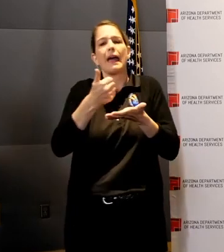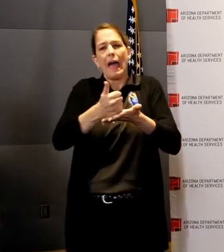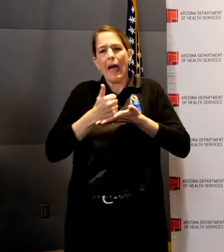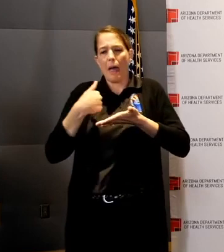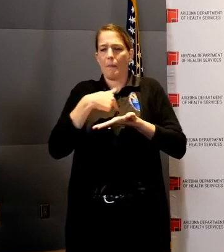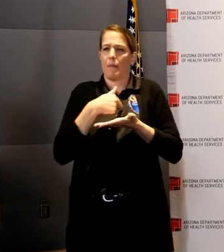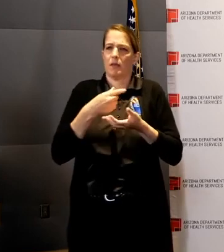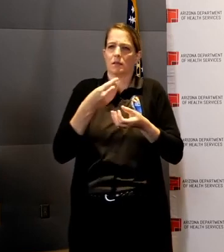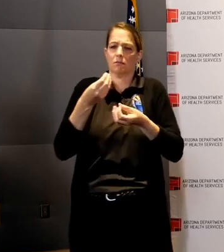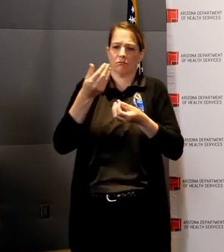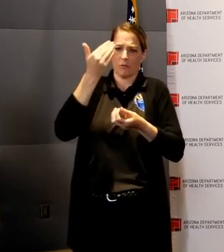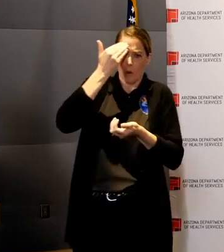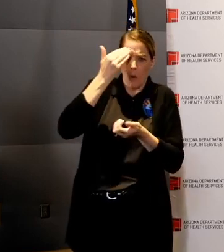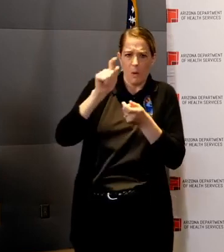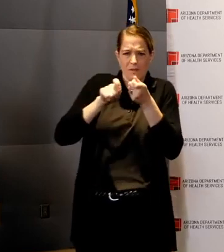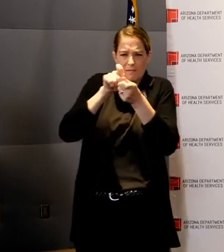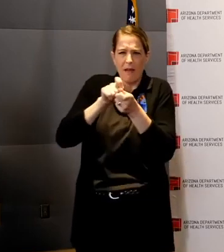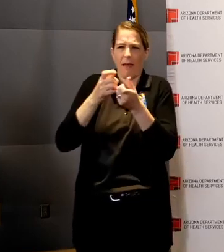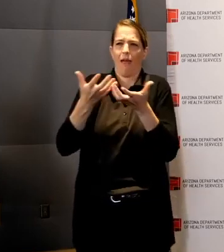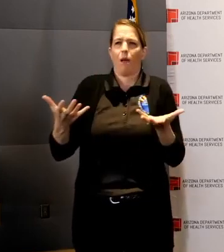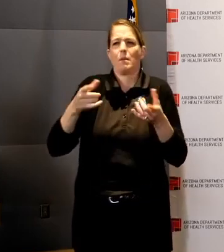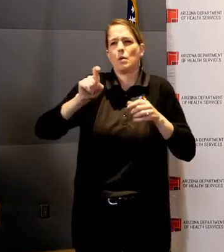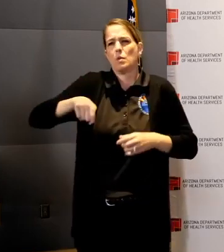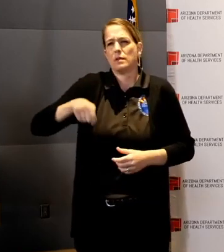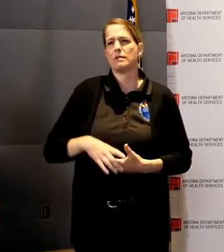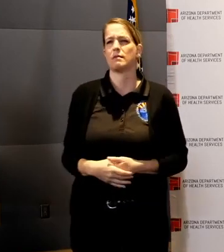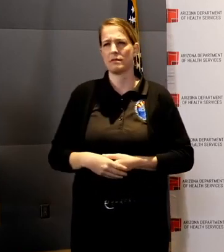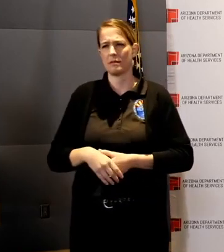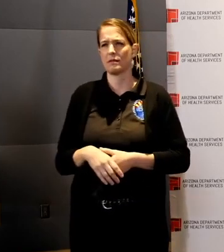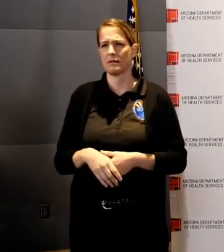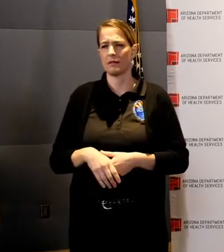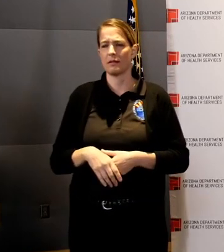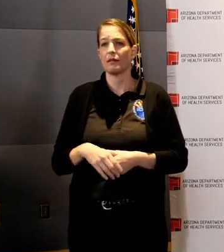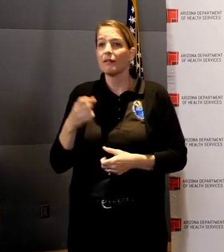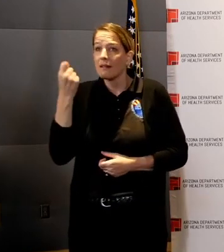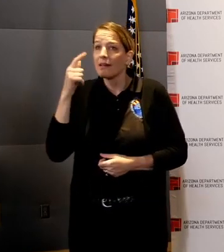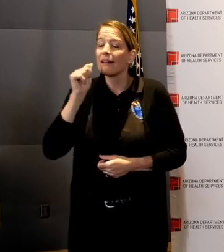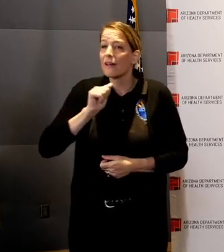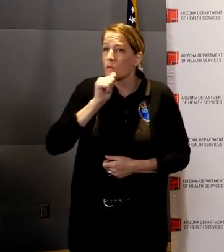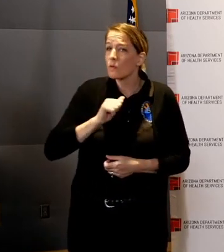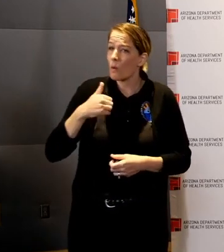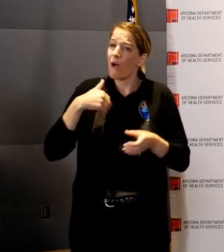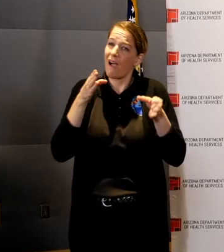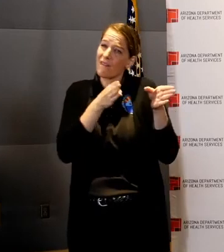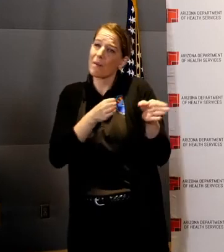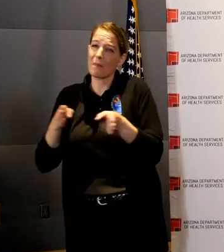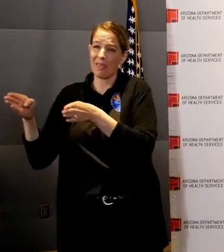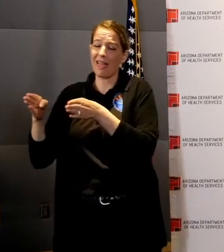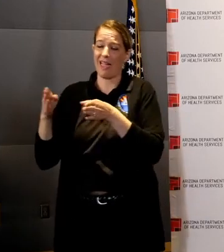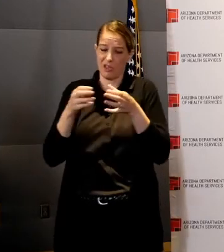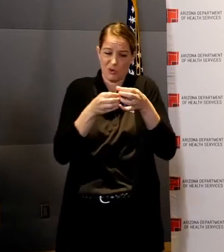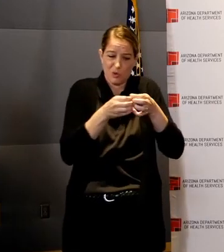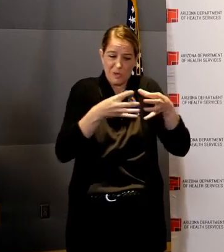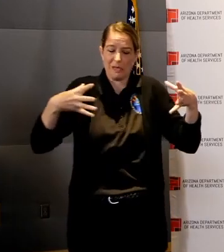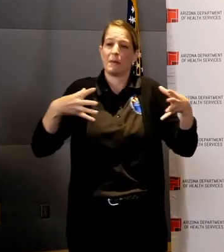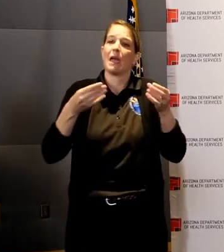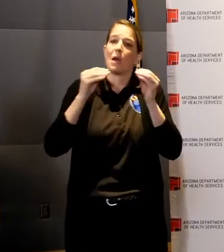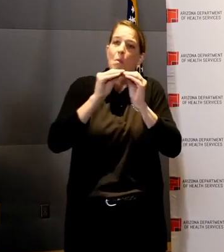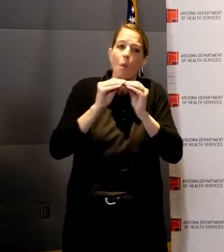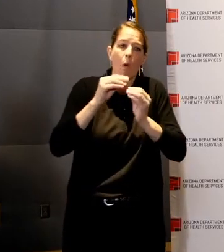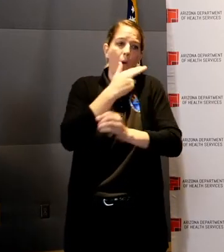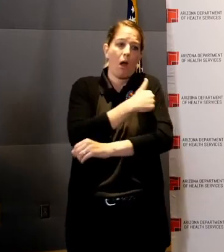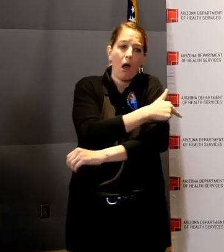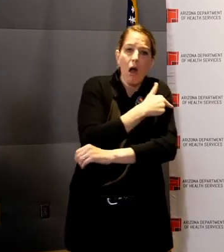and sequencing. Arizona has a plan for increasing our healthcare capacity, and we will continue working with